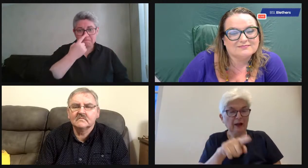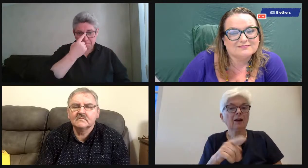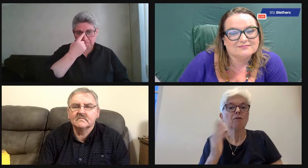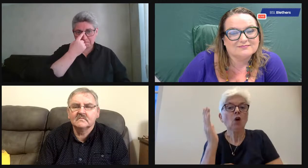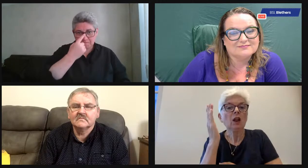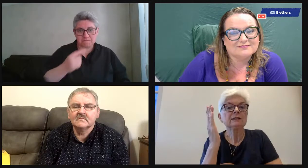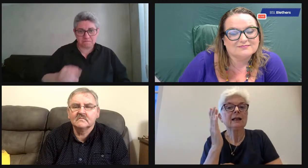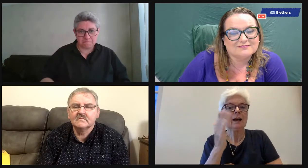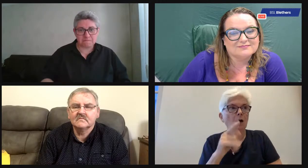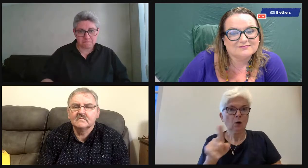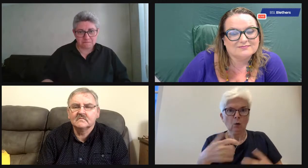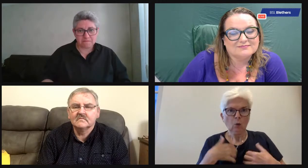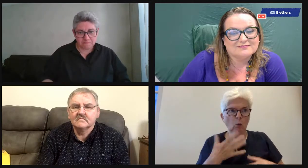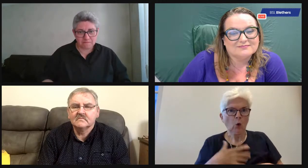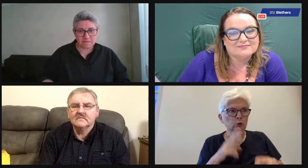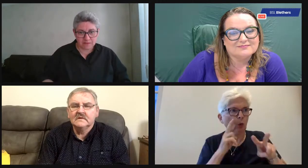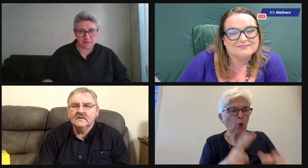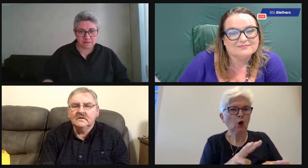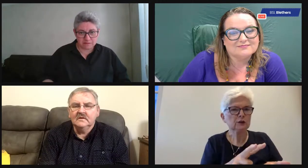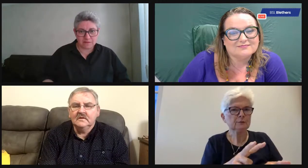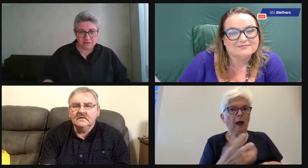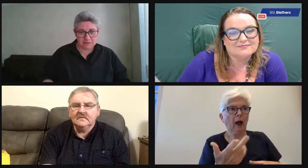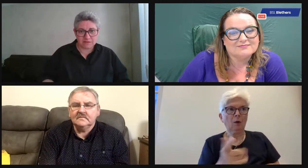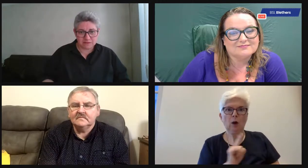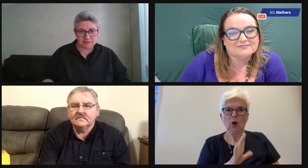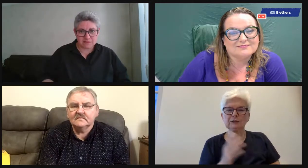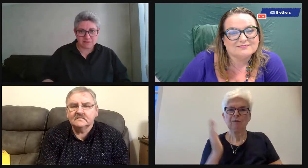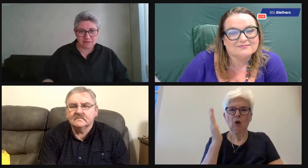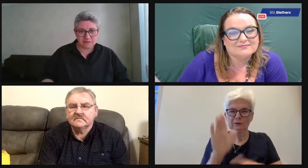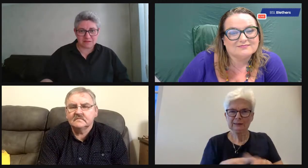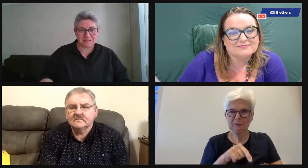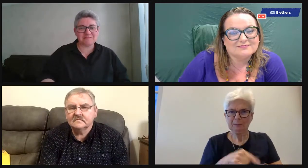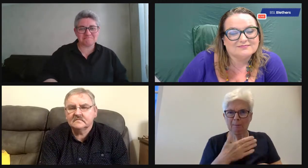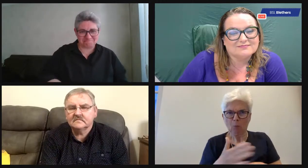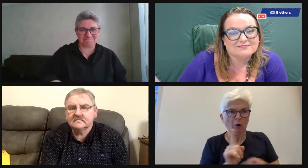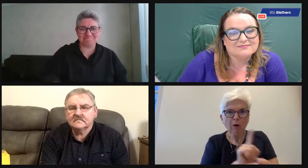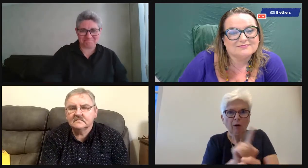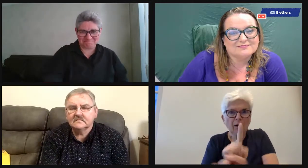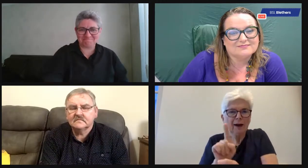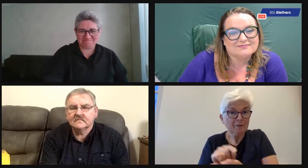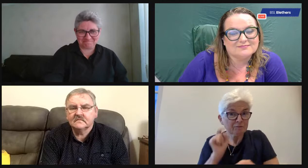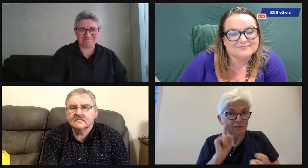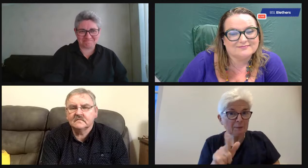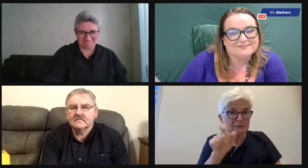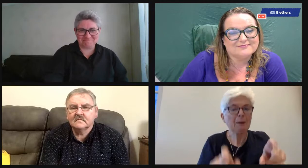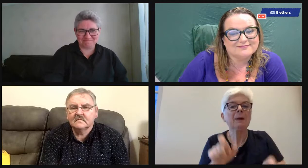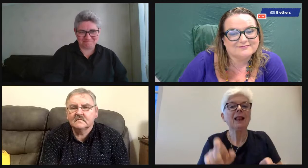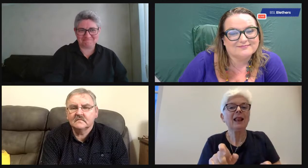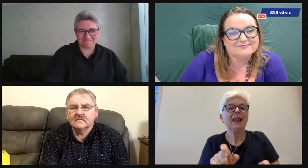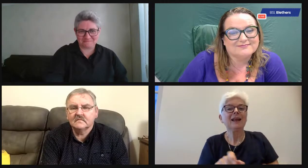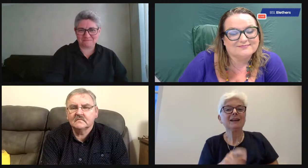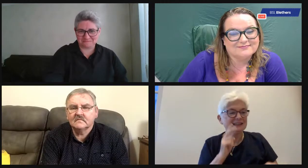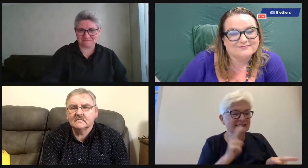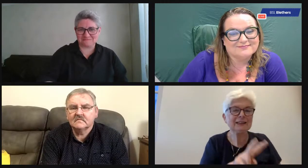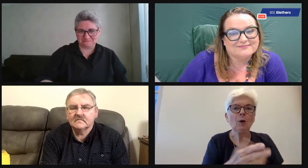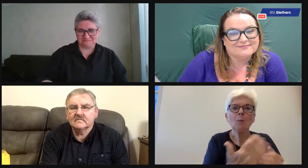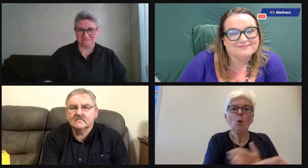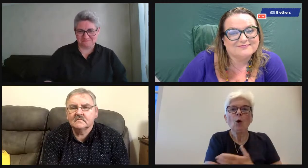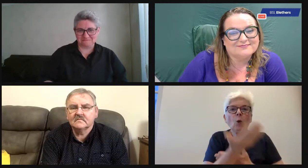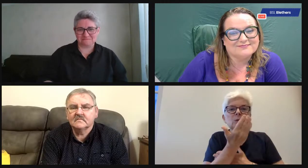interested in cycling, get along, get in touch with them. Ask them if you can volunteer. might get a free tickets. You might get to meet famous people.